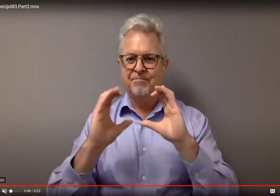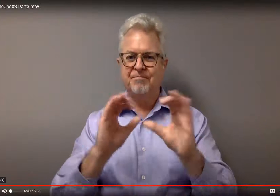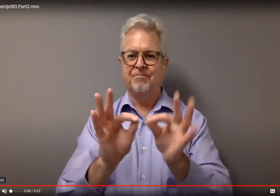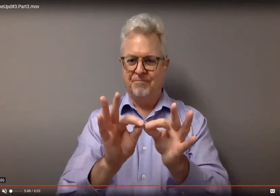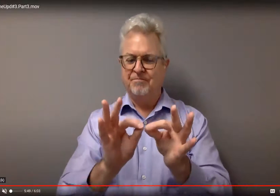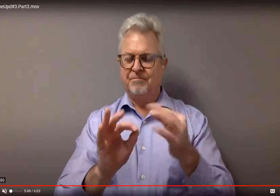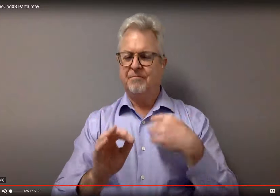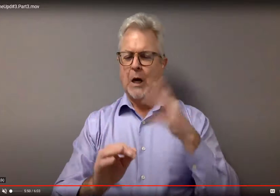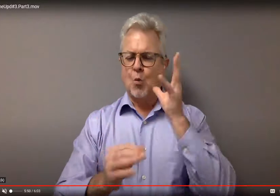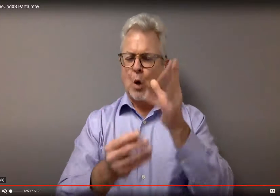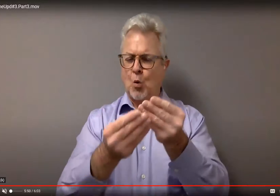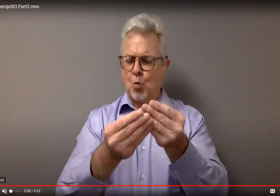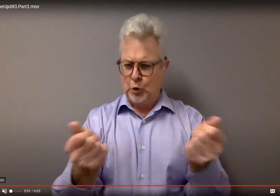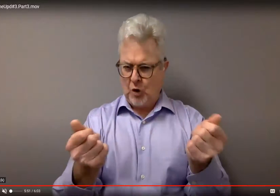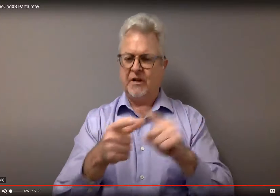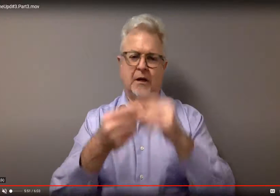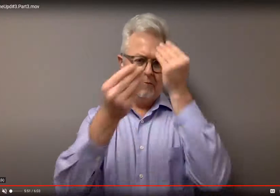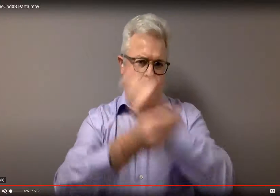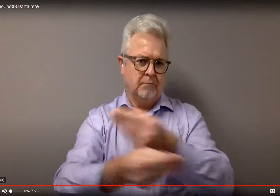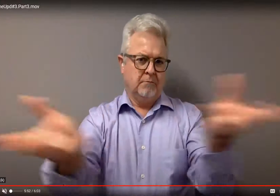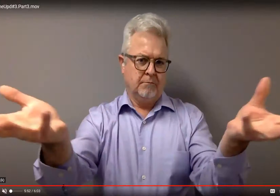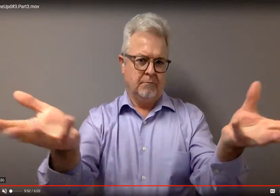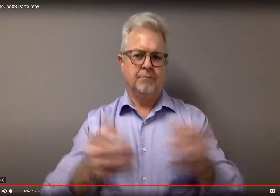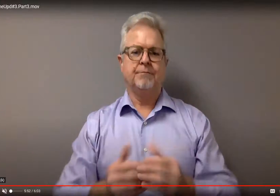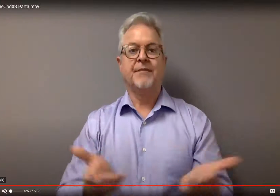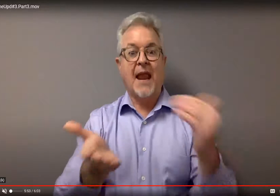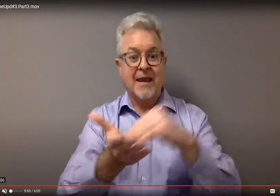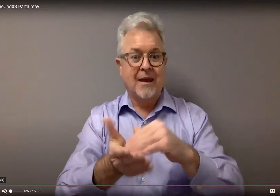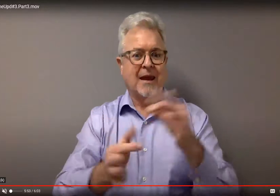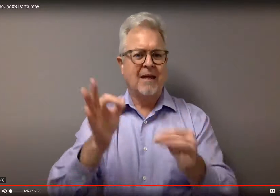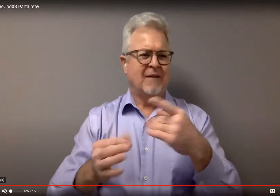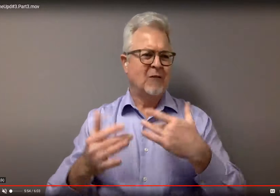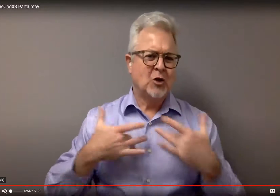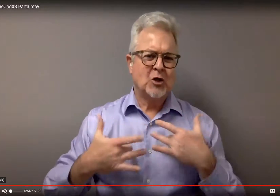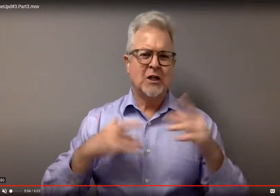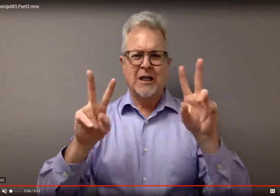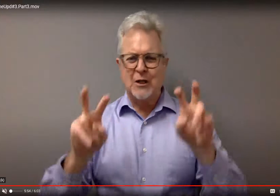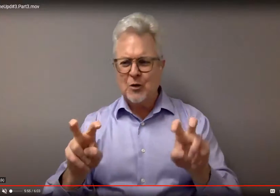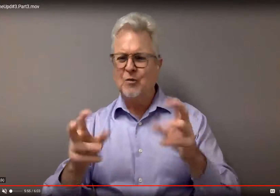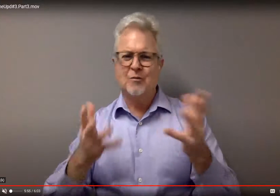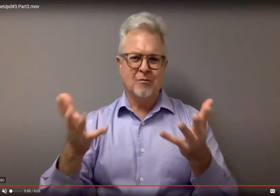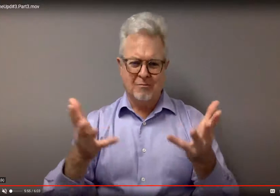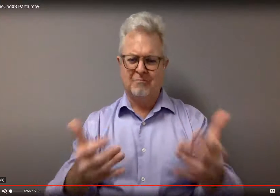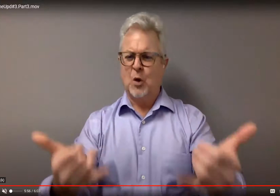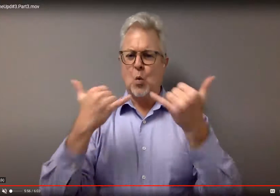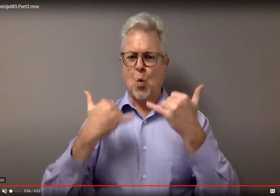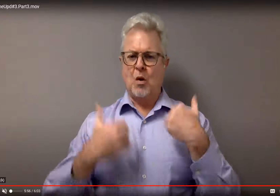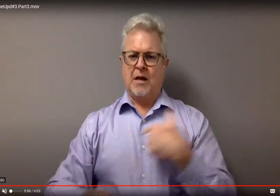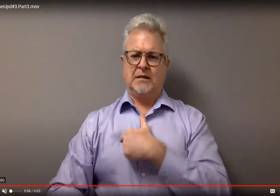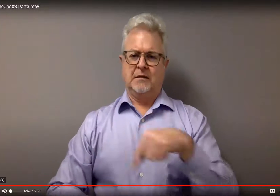about communication and having an interpreter, we will resolve that issue, and we will get that out to you. But if you have any concerns, please